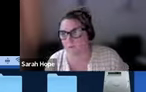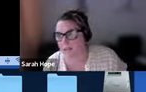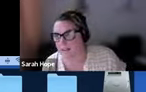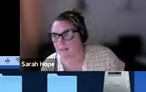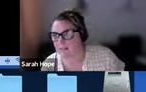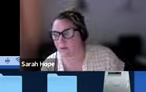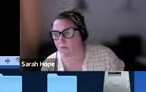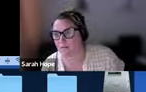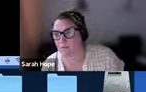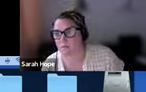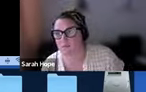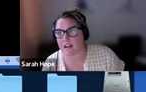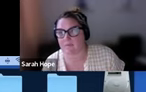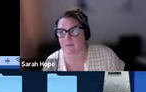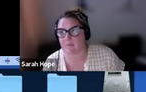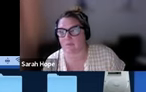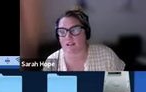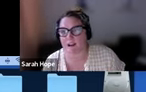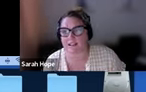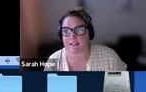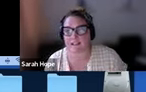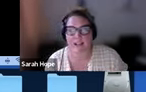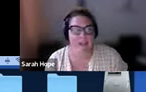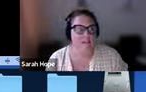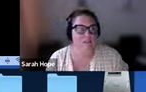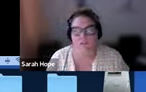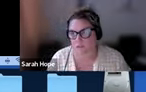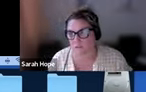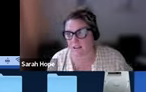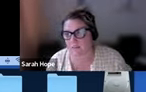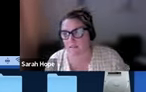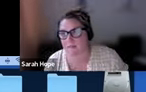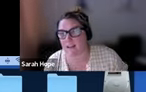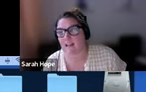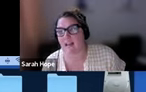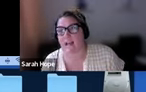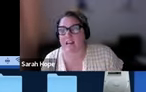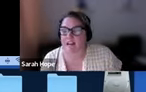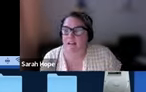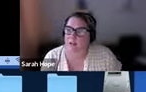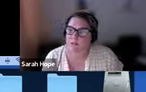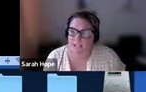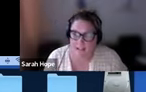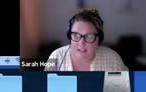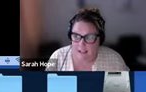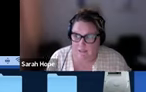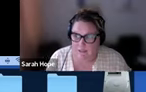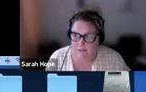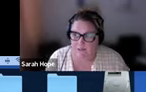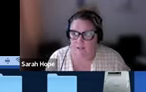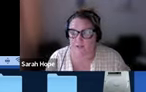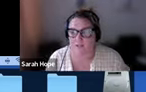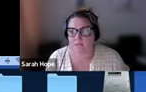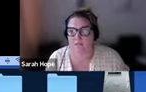every morning. So I always walked and ran when I was on the island. And Dog Dog used to come with me. And unlike all the other camp